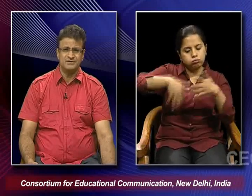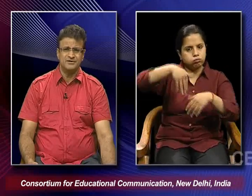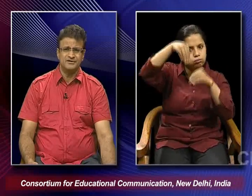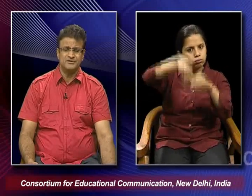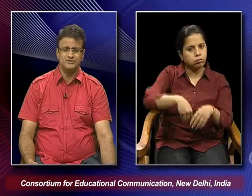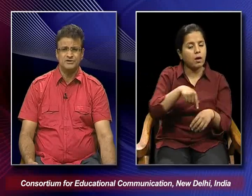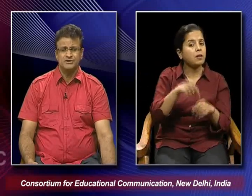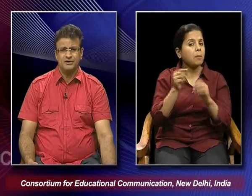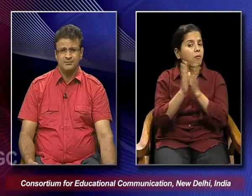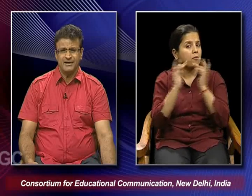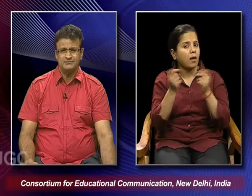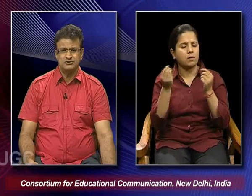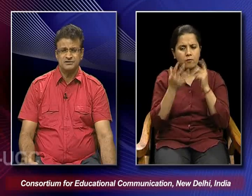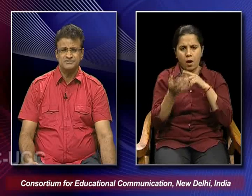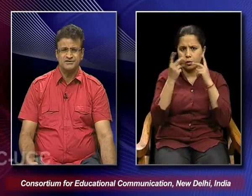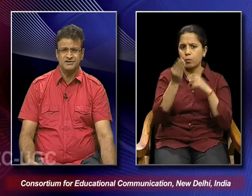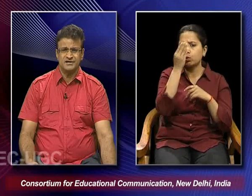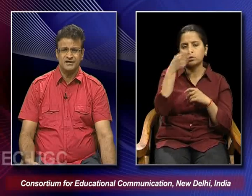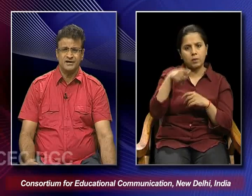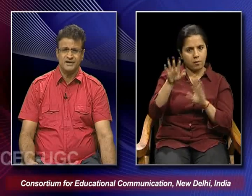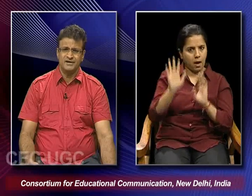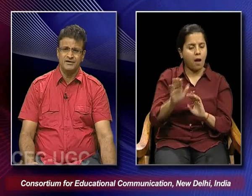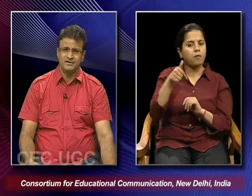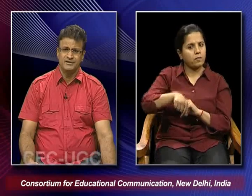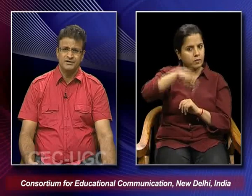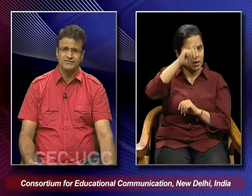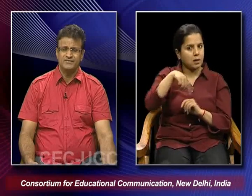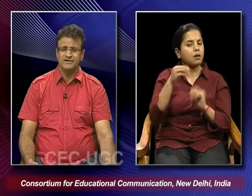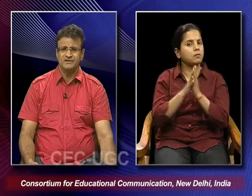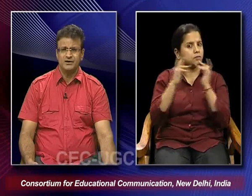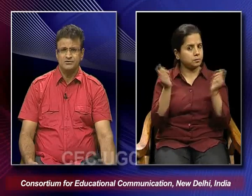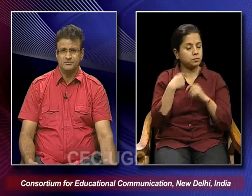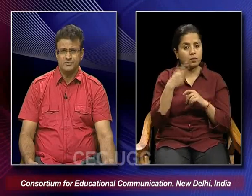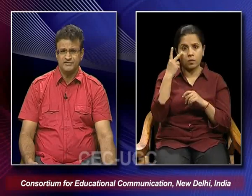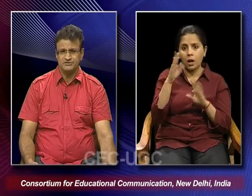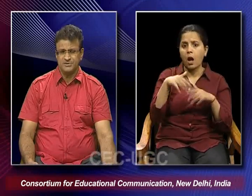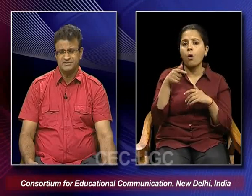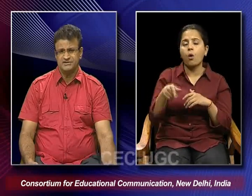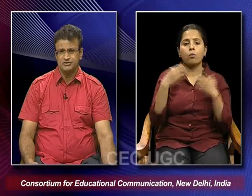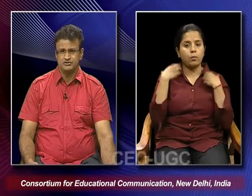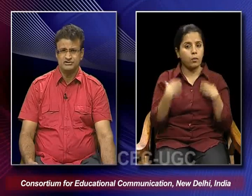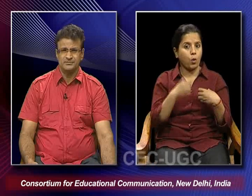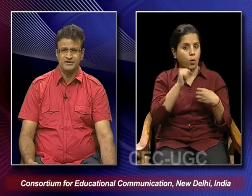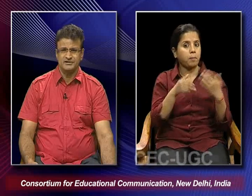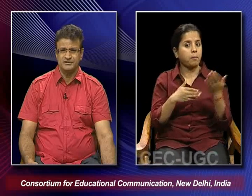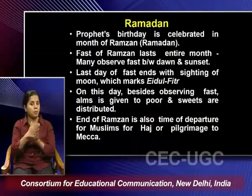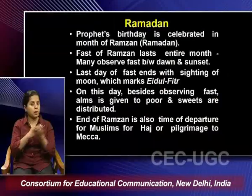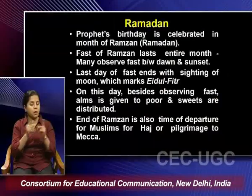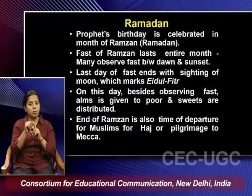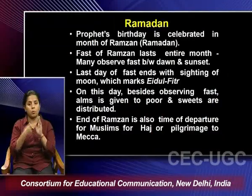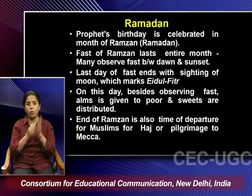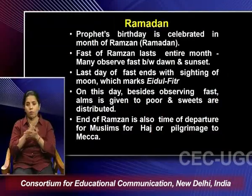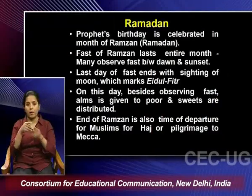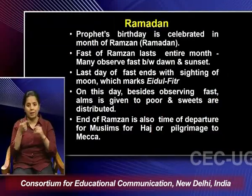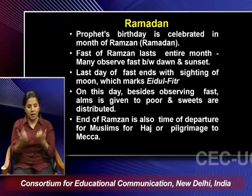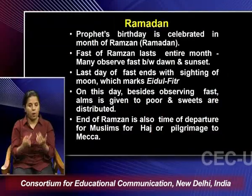being celebrated by the Muslims in India. And we find that how the Prophet's birthday is also celebrated in the month of